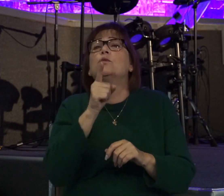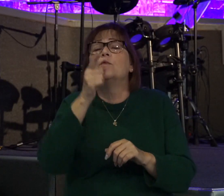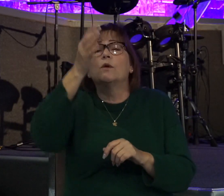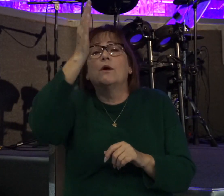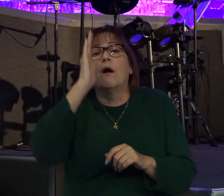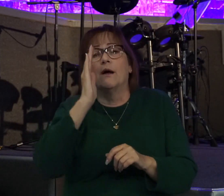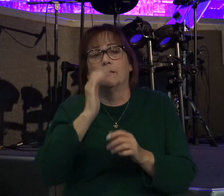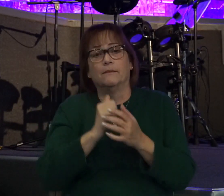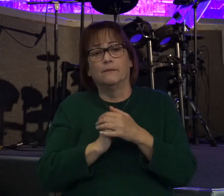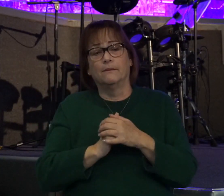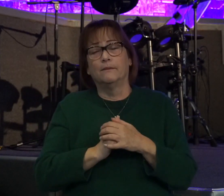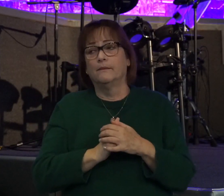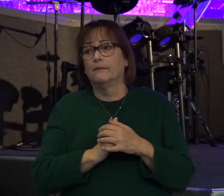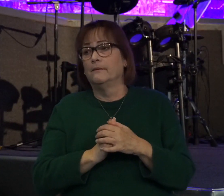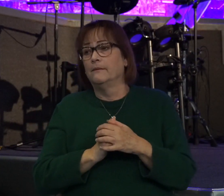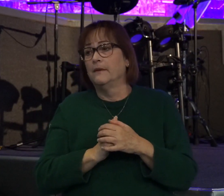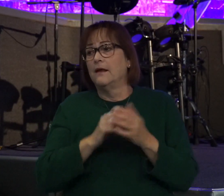that died for us.